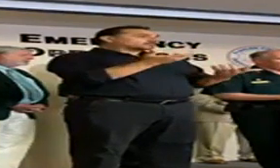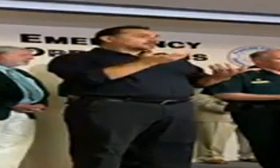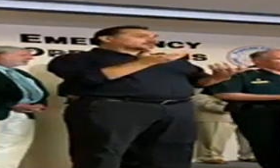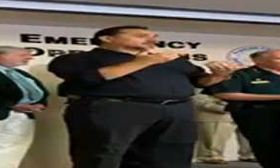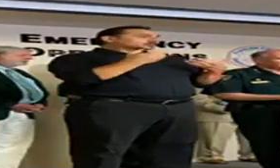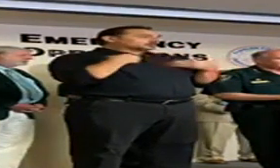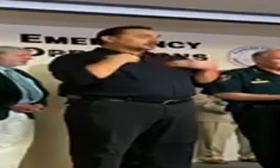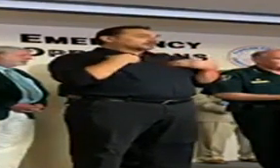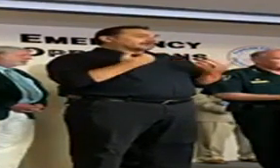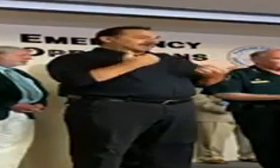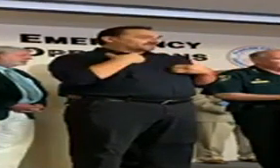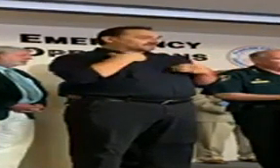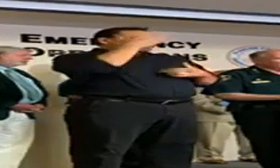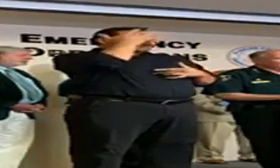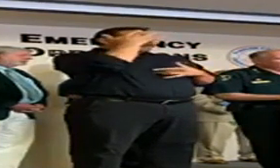a carrier.